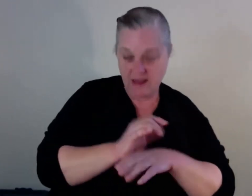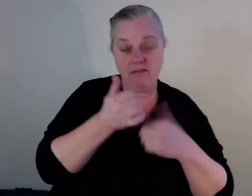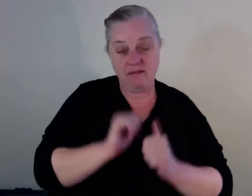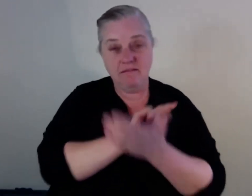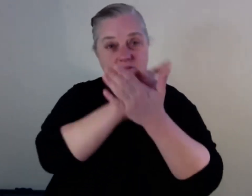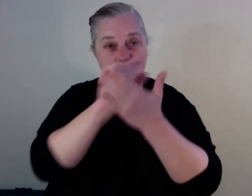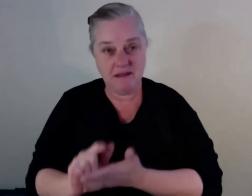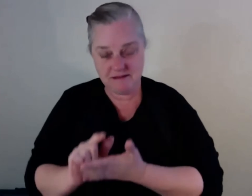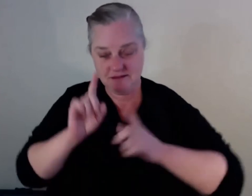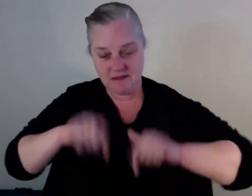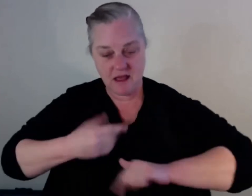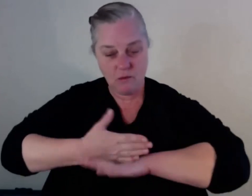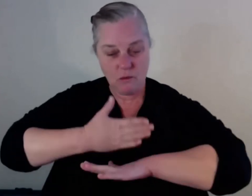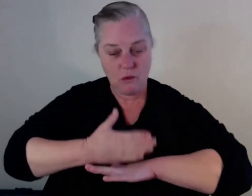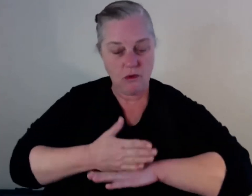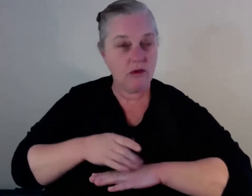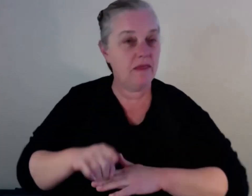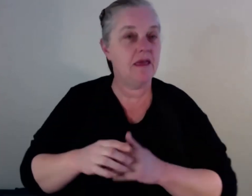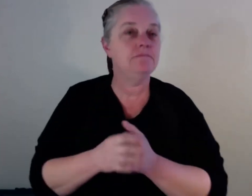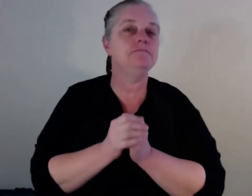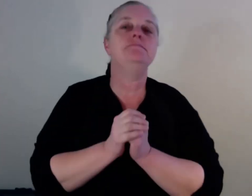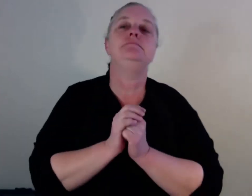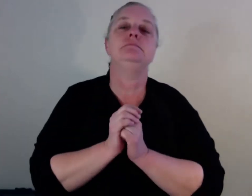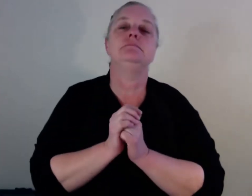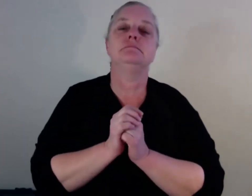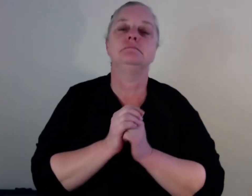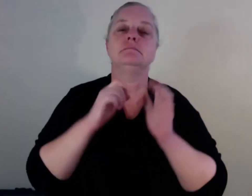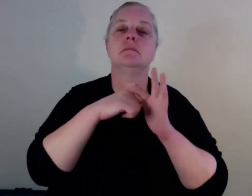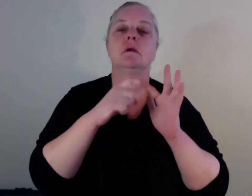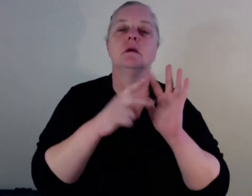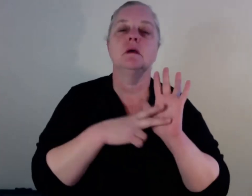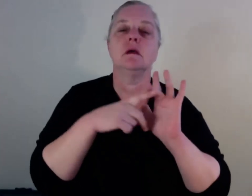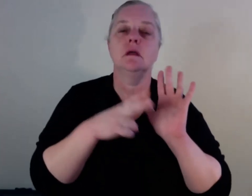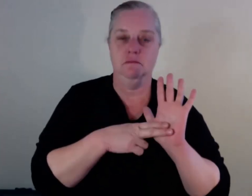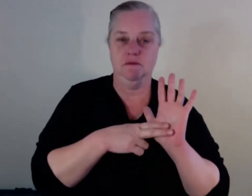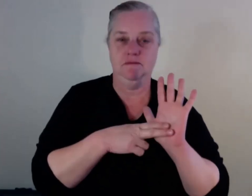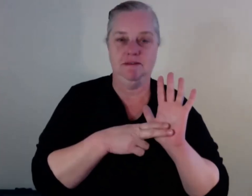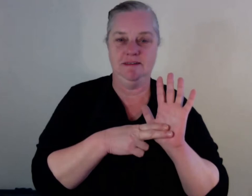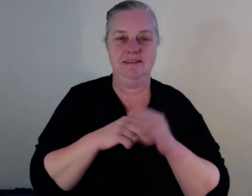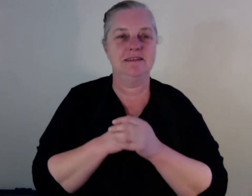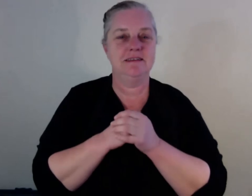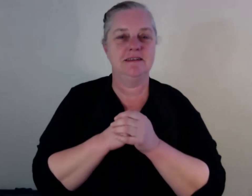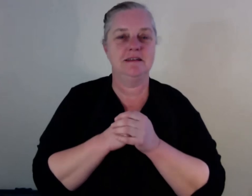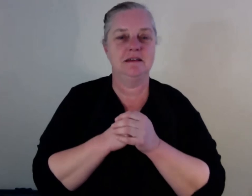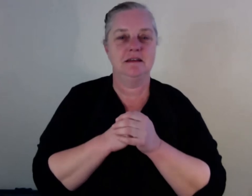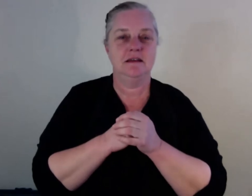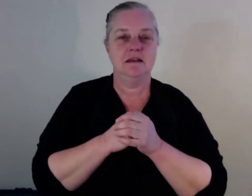Thanks so much. Kevin? Hello, my name's Kevin. I'm coming to you from Gadigal land of the Eora